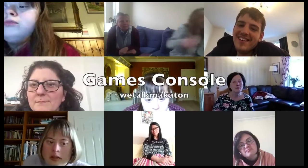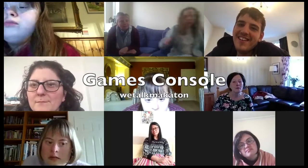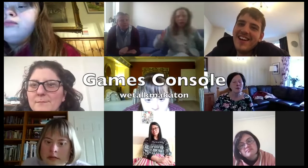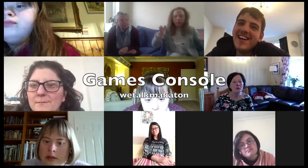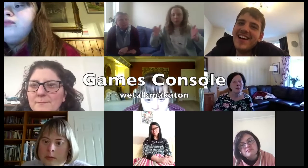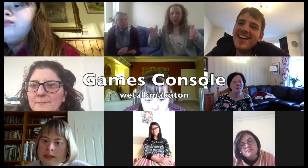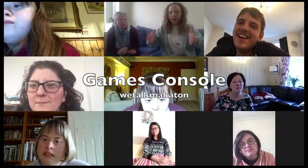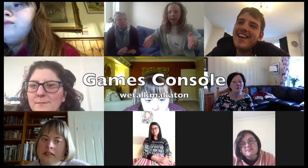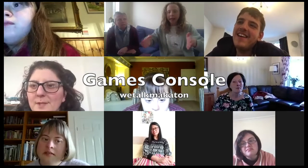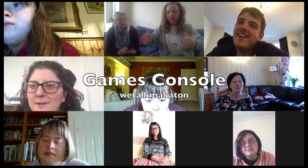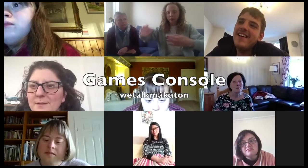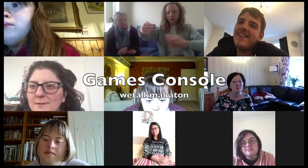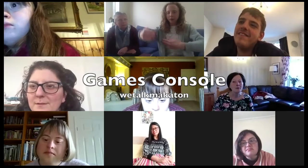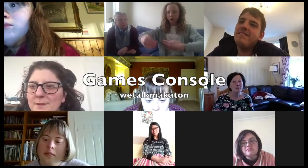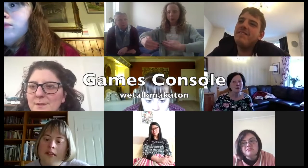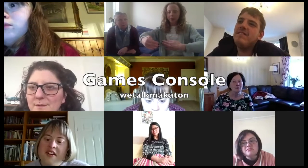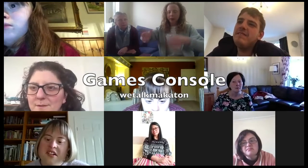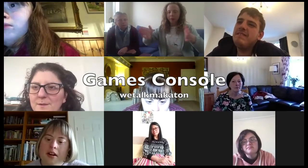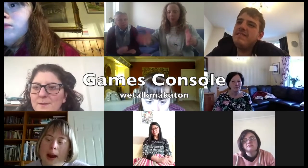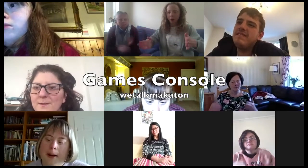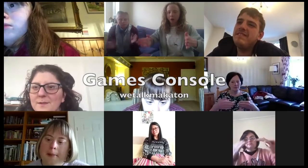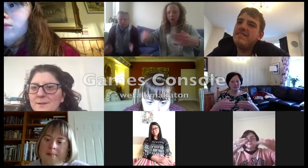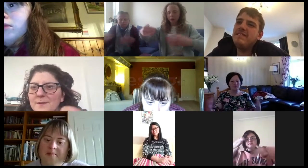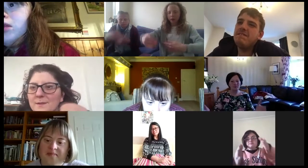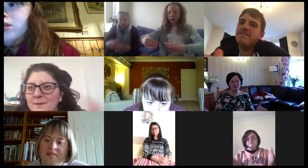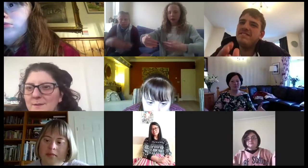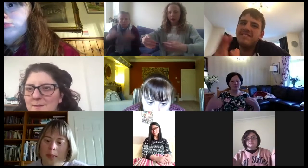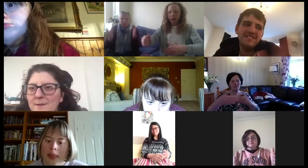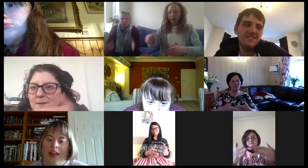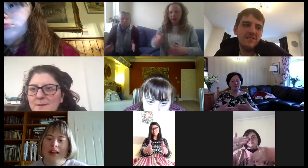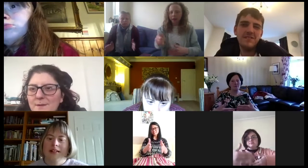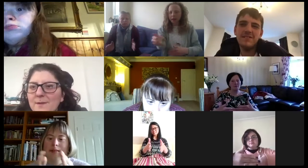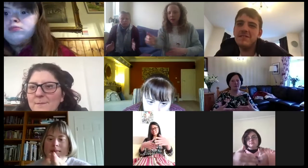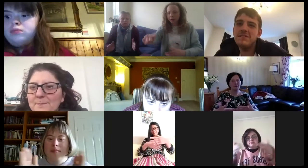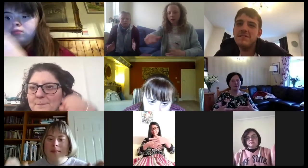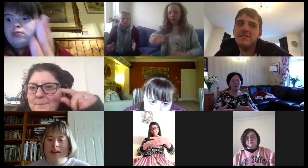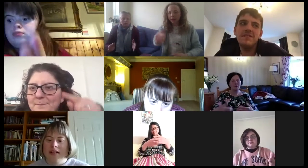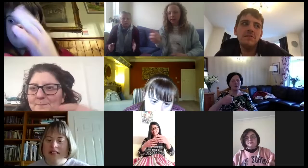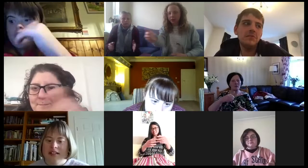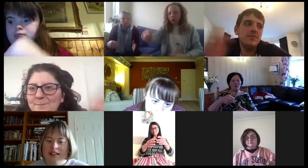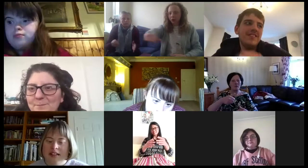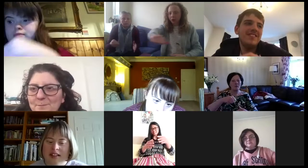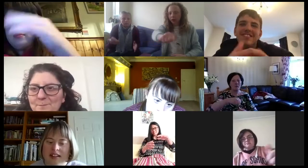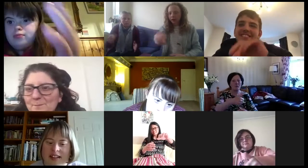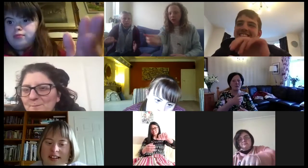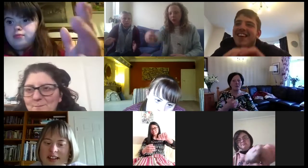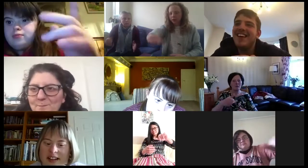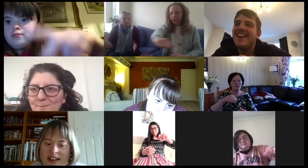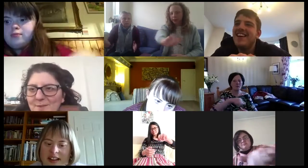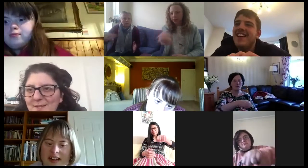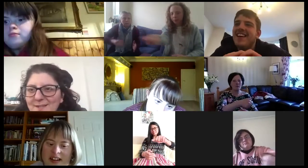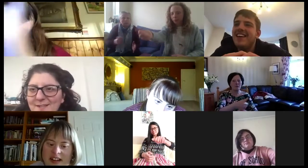Right so we're making a games control by making a box and then you're going to do this as though you've got a